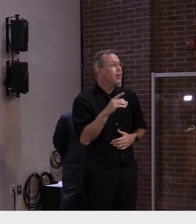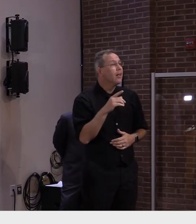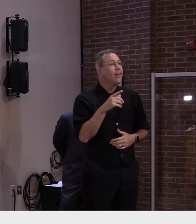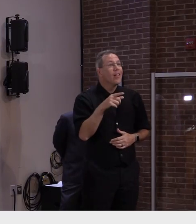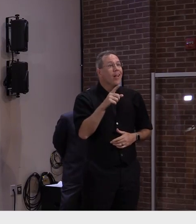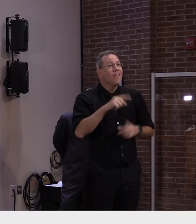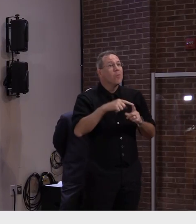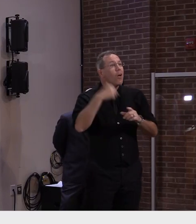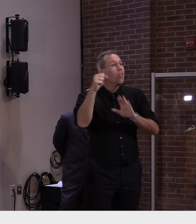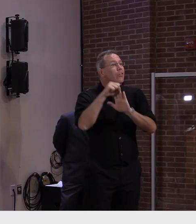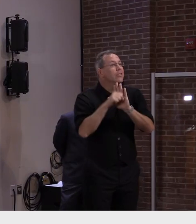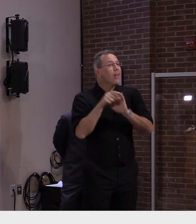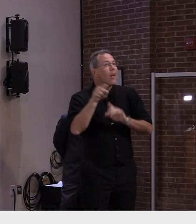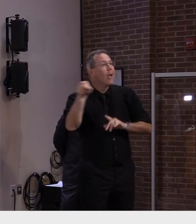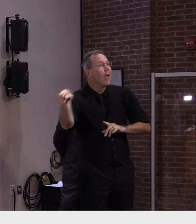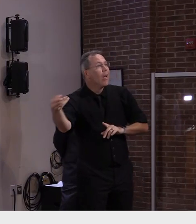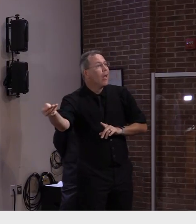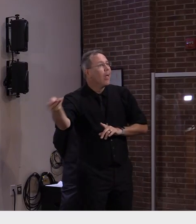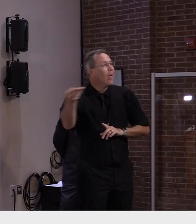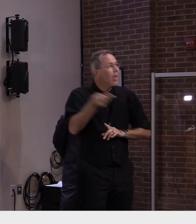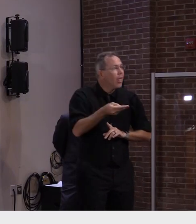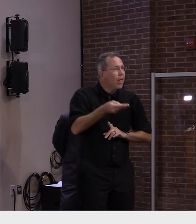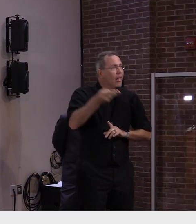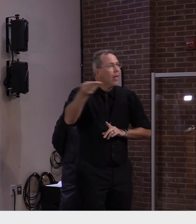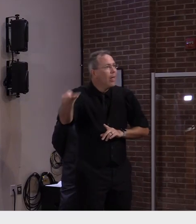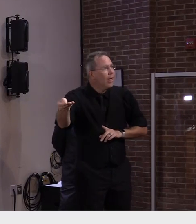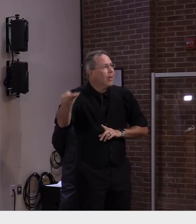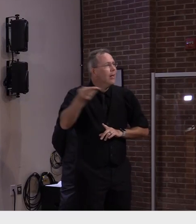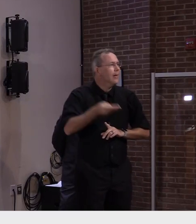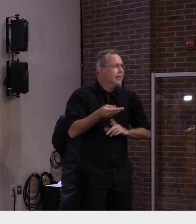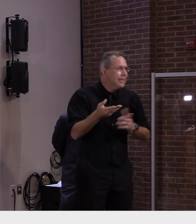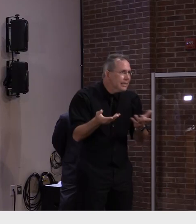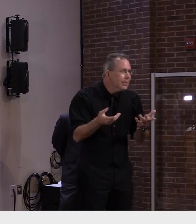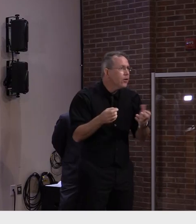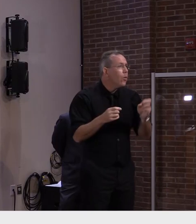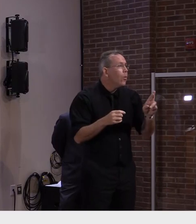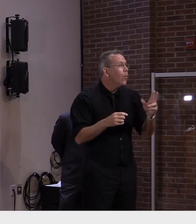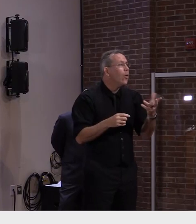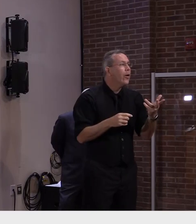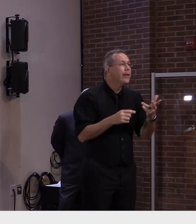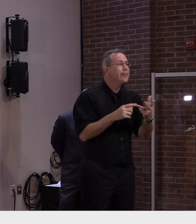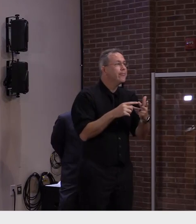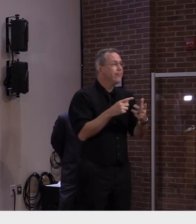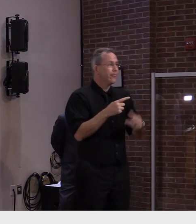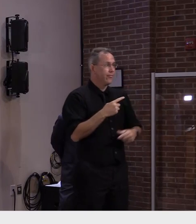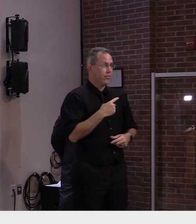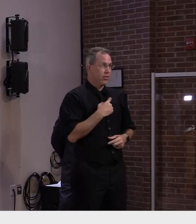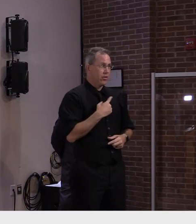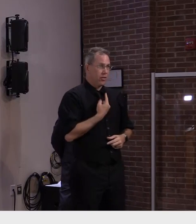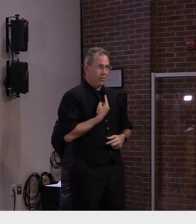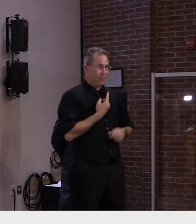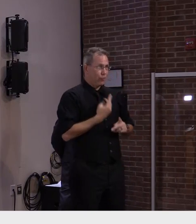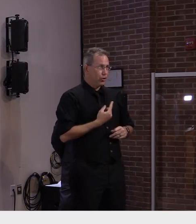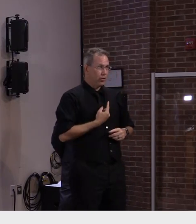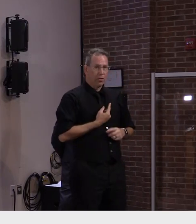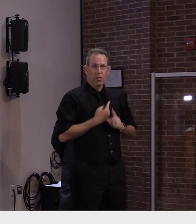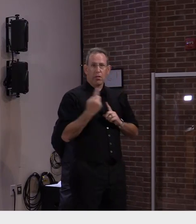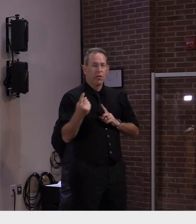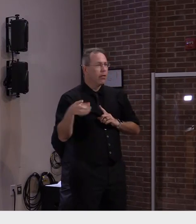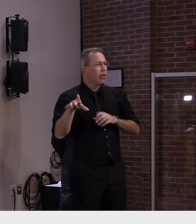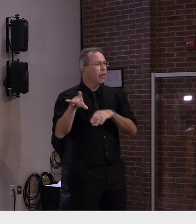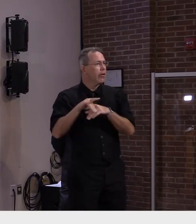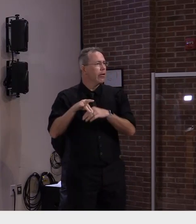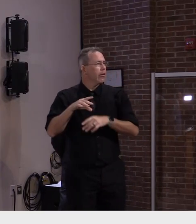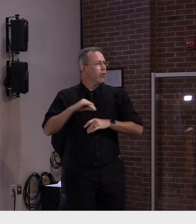have a household contact continue to remain more vulnerable, if you will, and